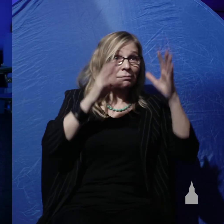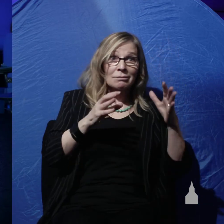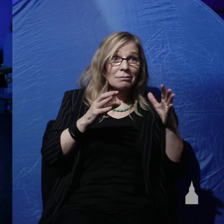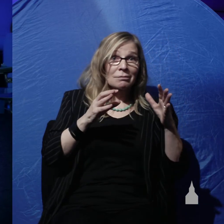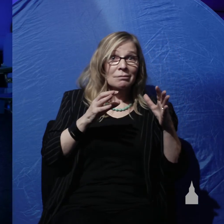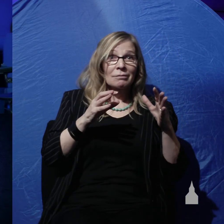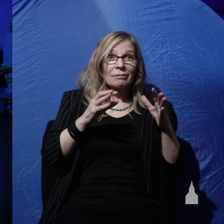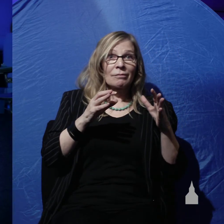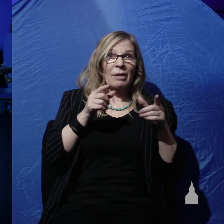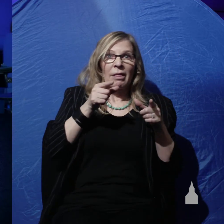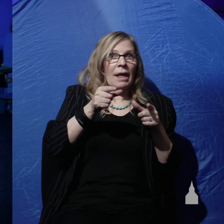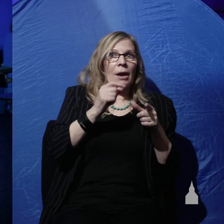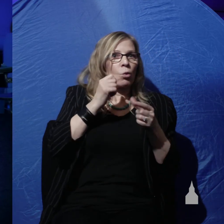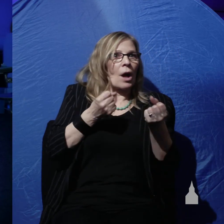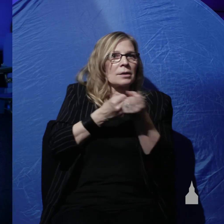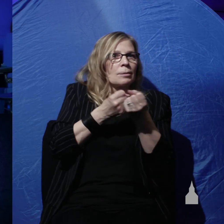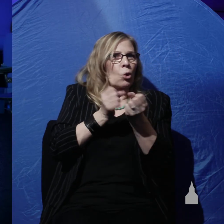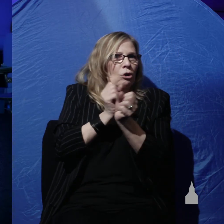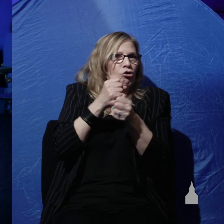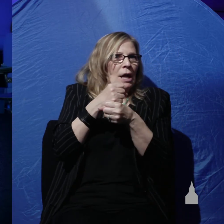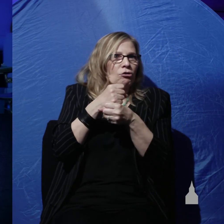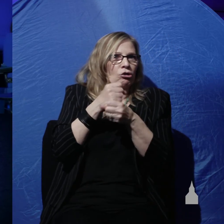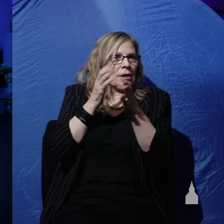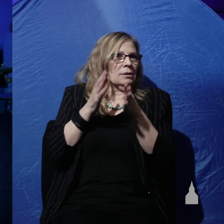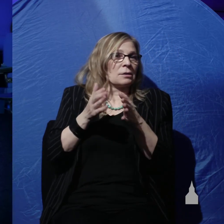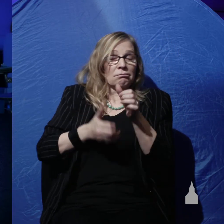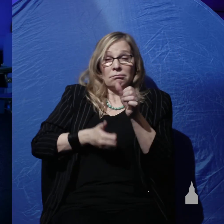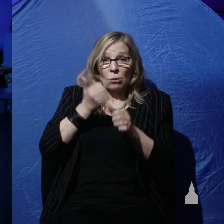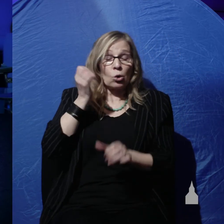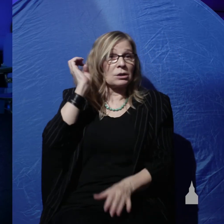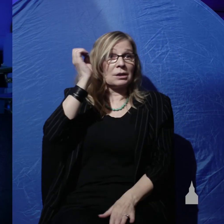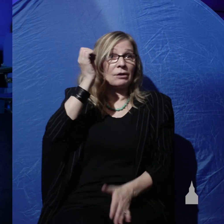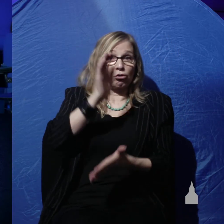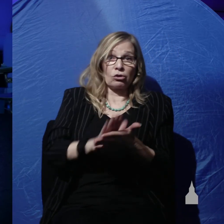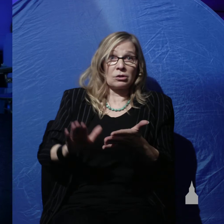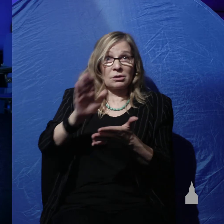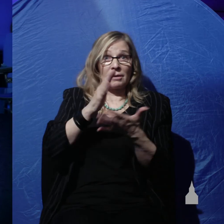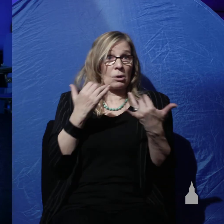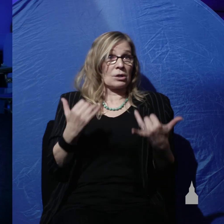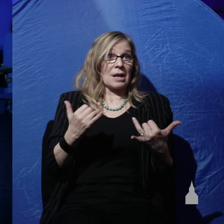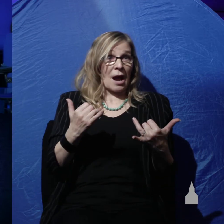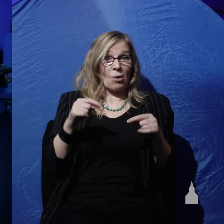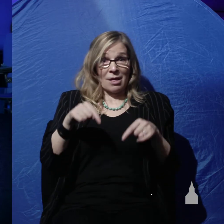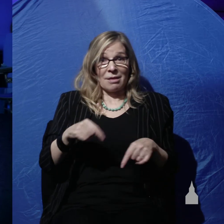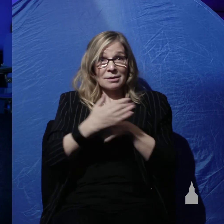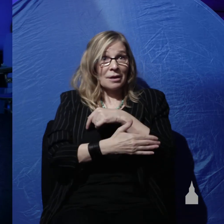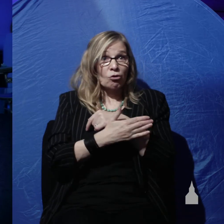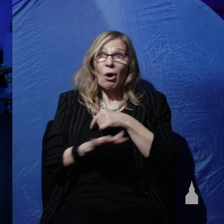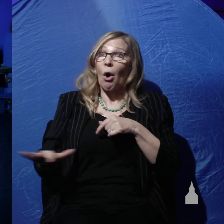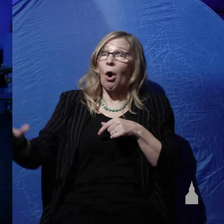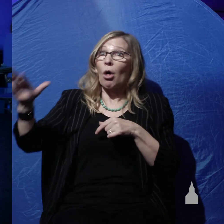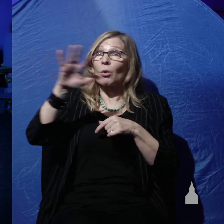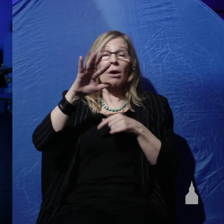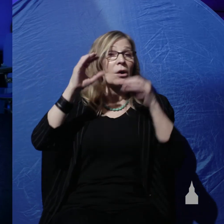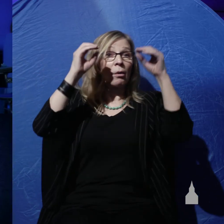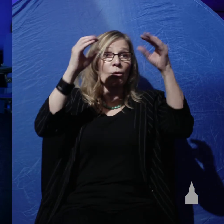creationists and most evangelical seminaries in this country and around the world the professors don't believe Genesis